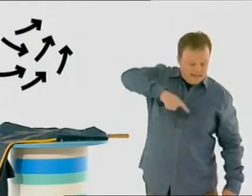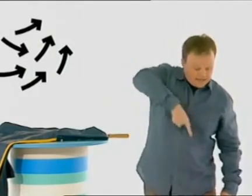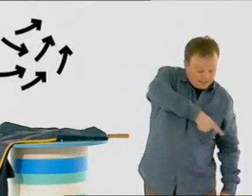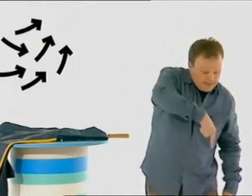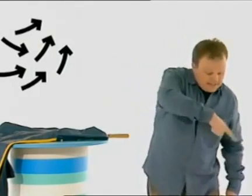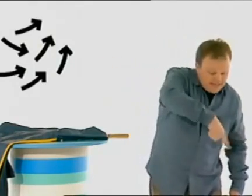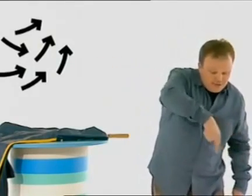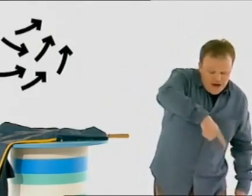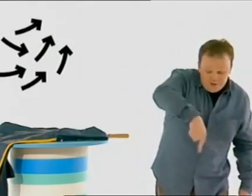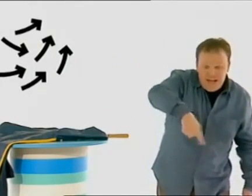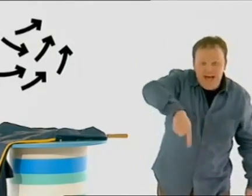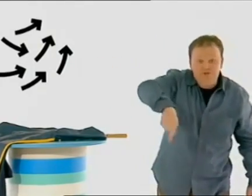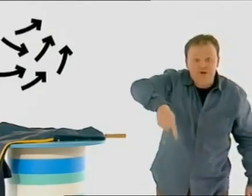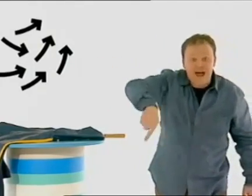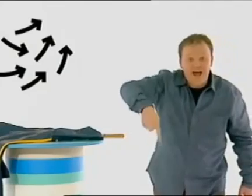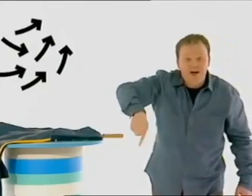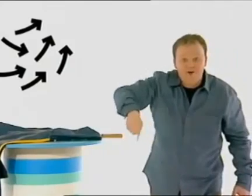it spins things round and round.